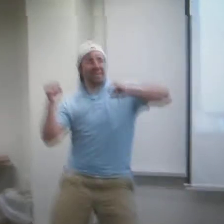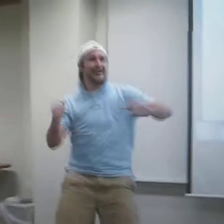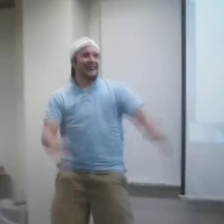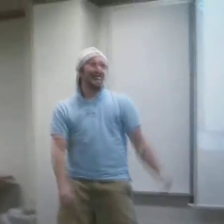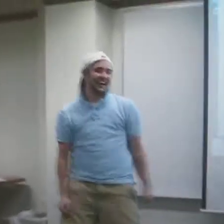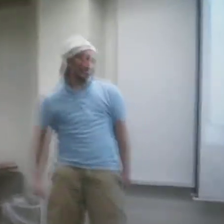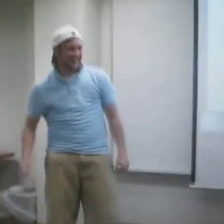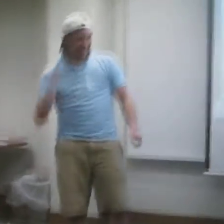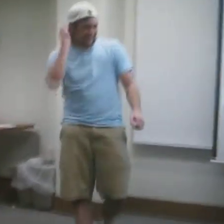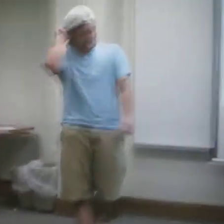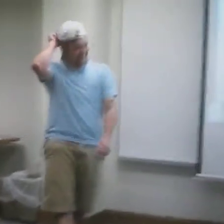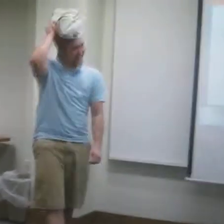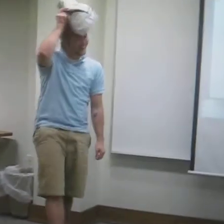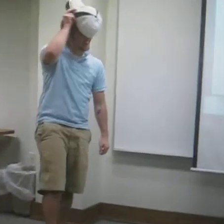Yeah, Noah!